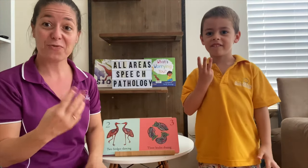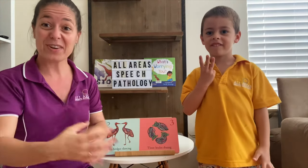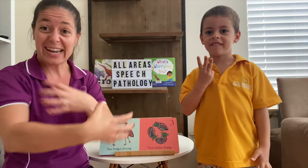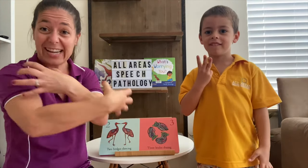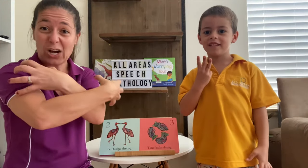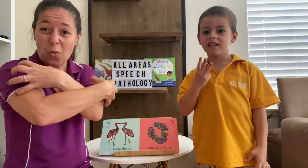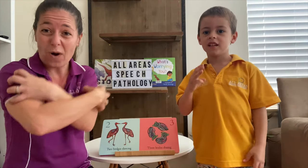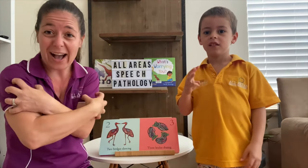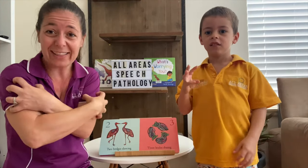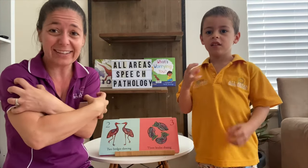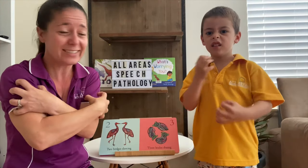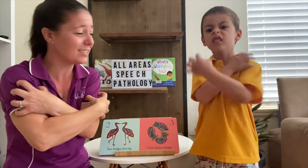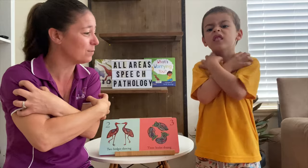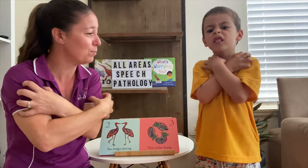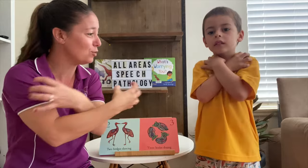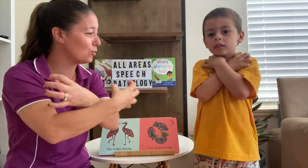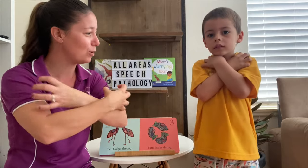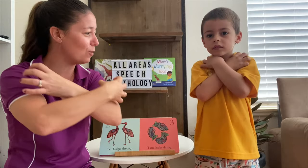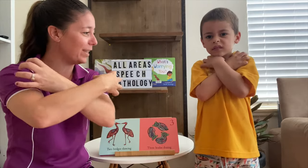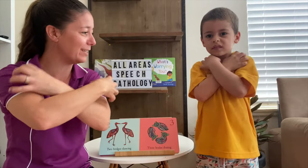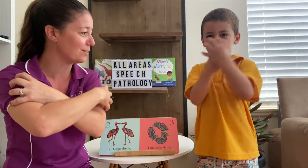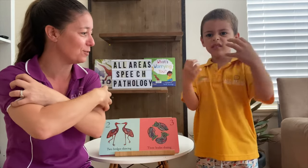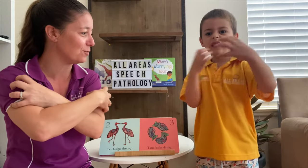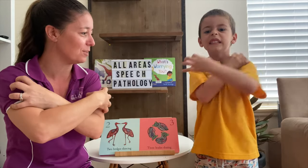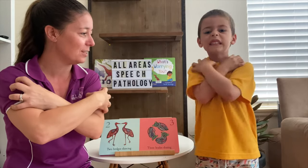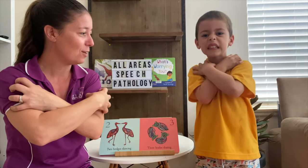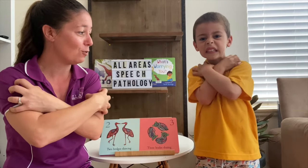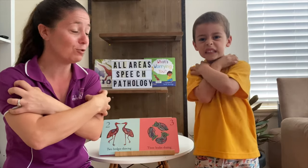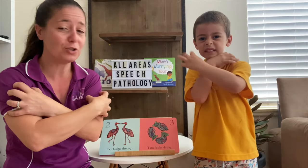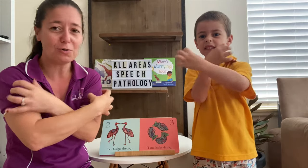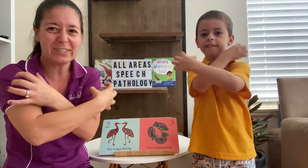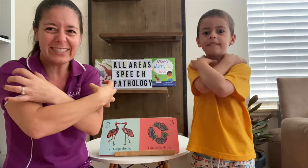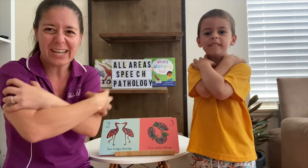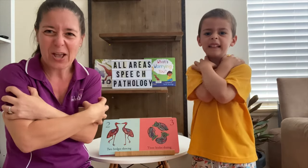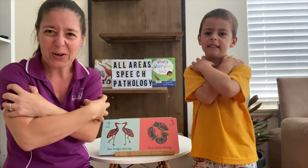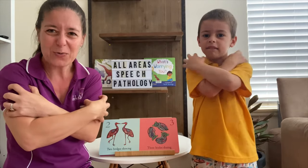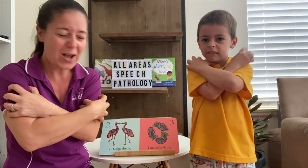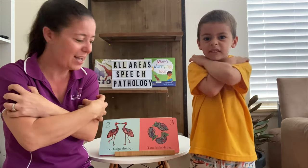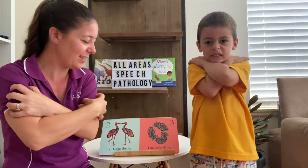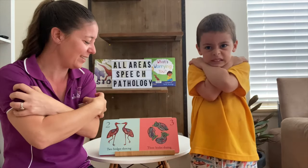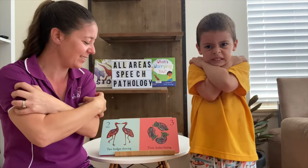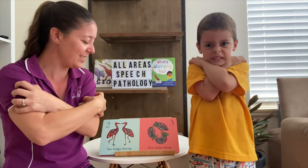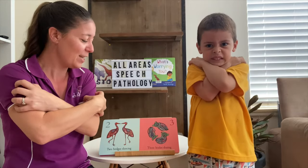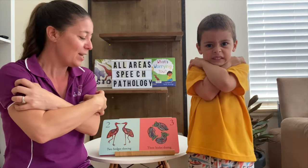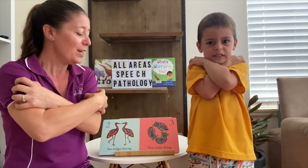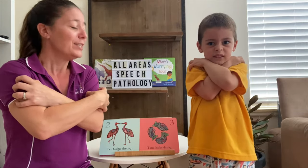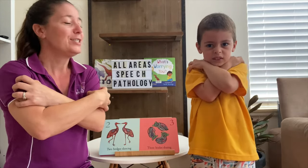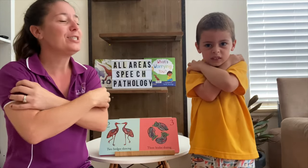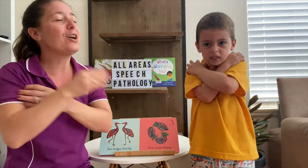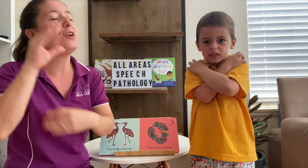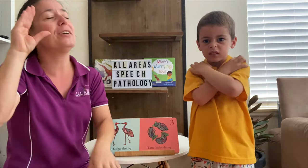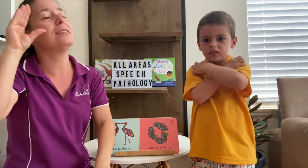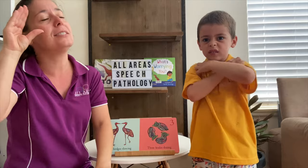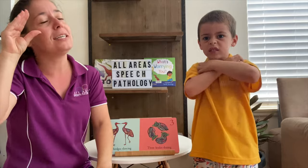Three koalas. Put your claw hands on your on your shoulders. Koalas dozing.